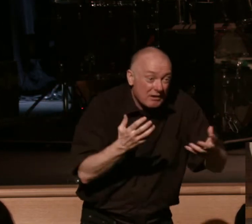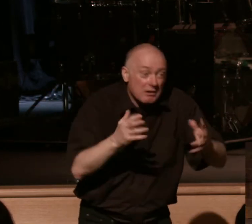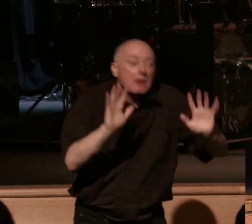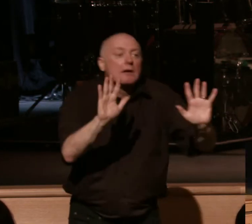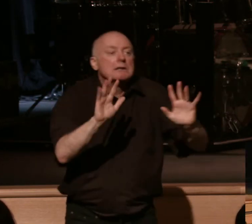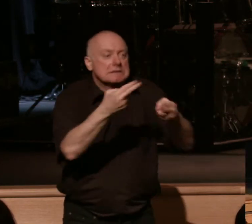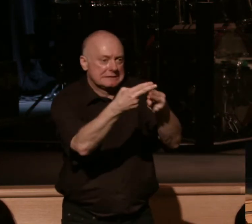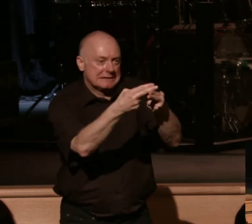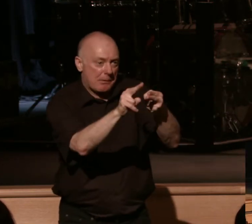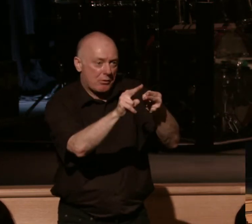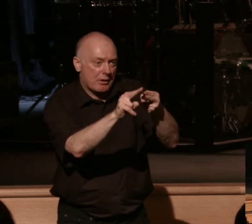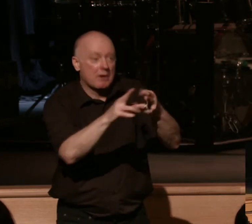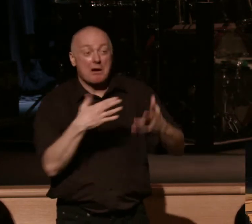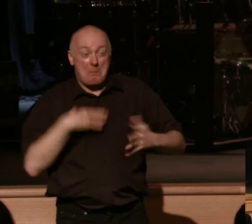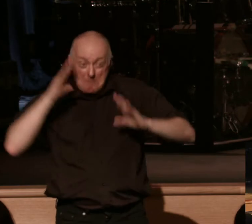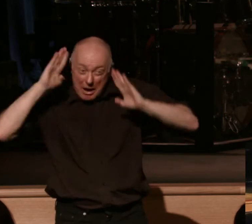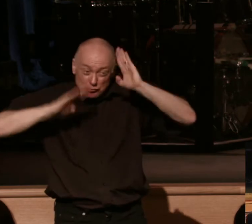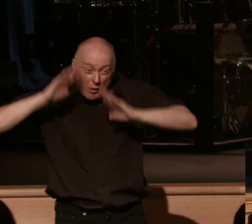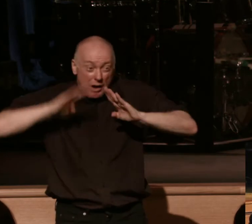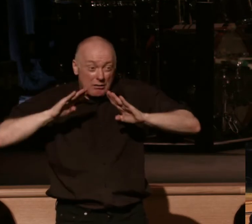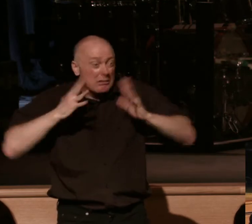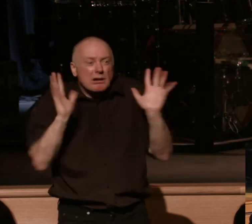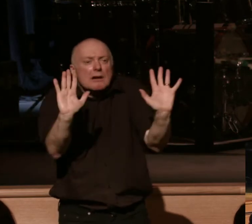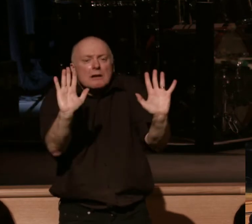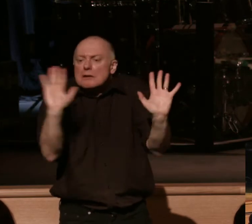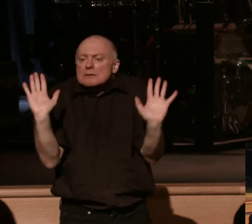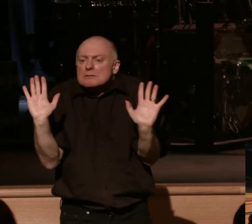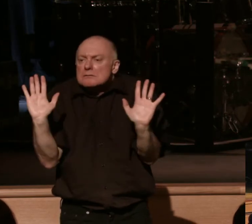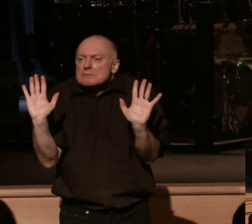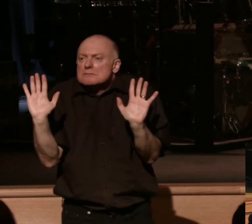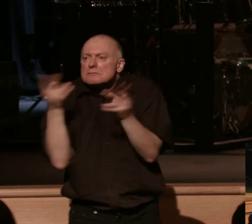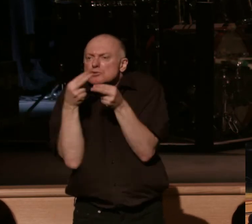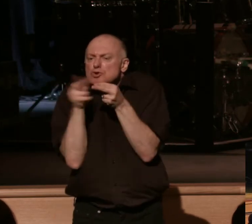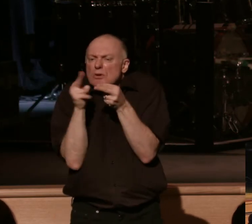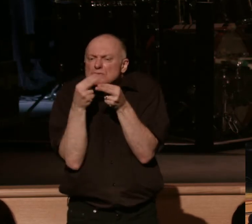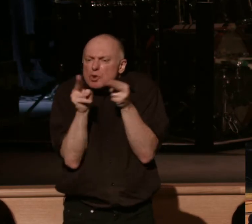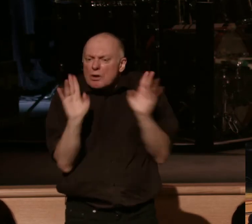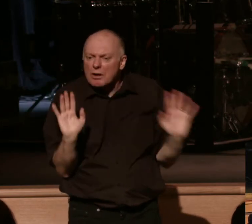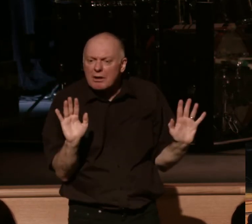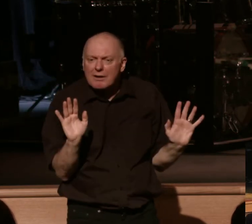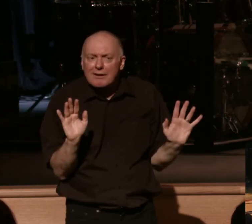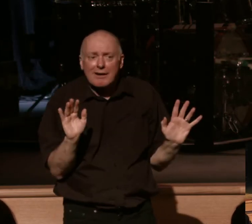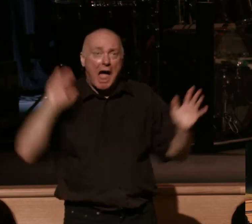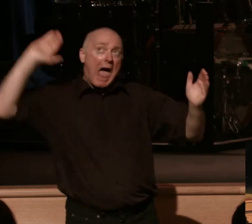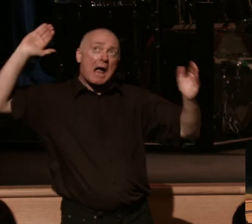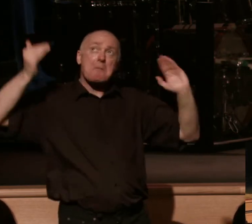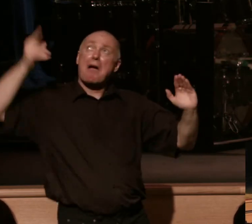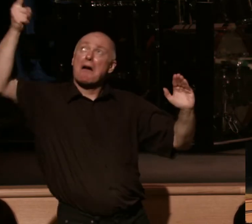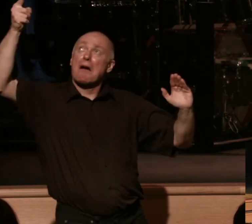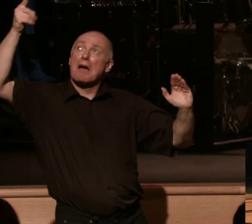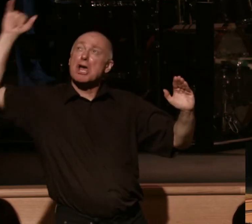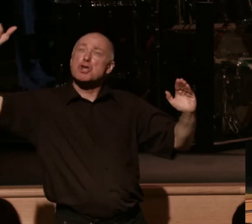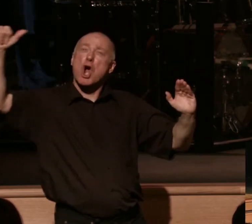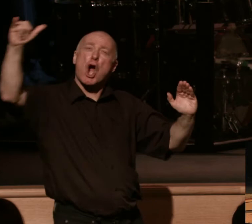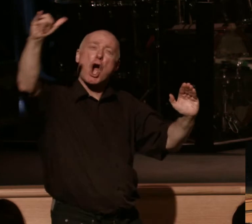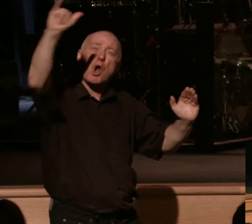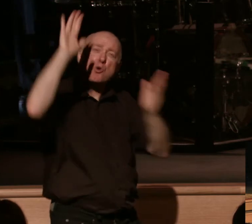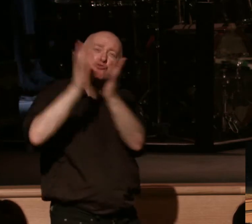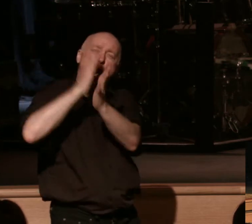momentary. My trial, my suffering, it's, it's moment, no offense, it's momentary when compared to the eternal weight of glory beyond